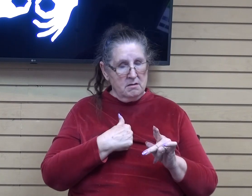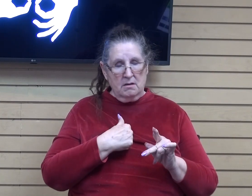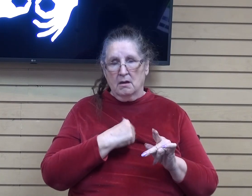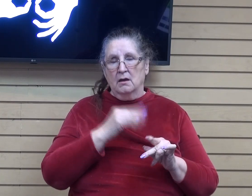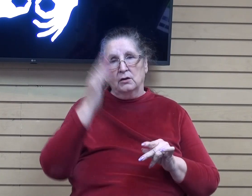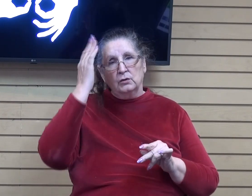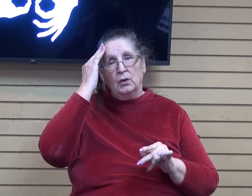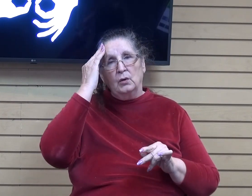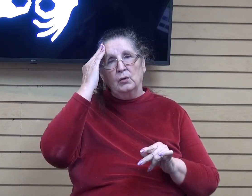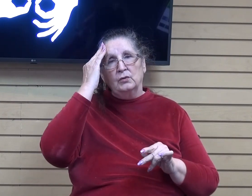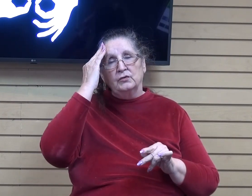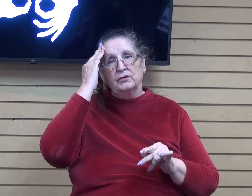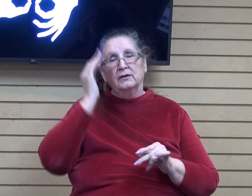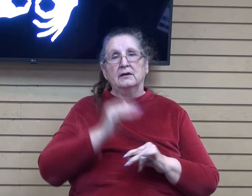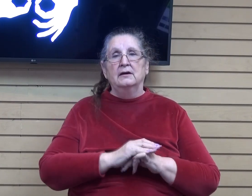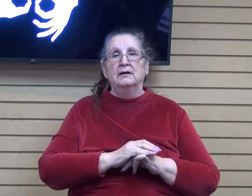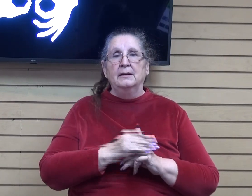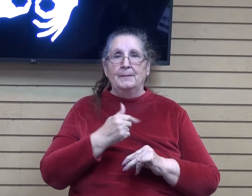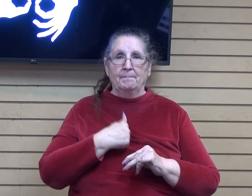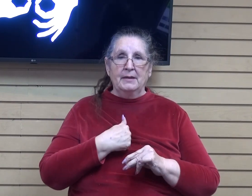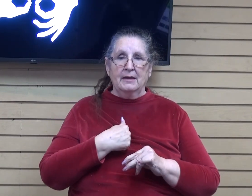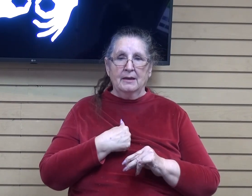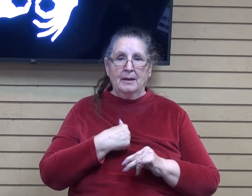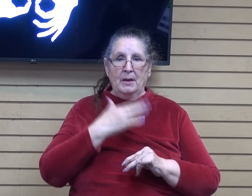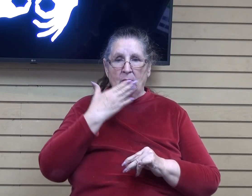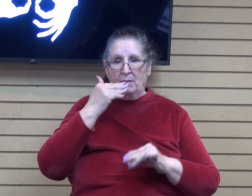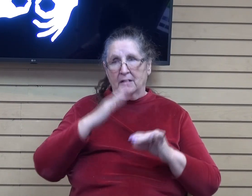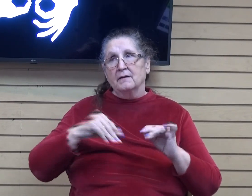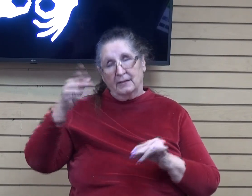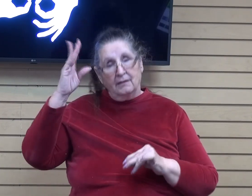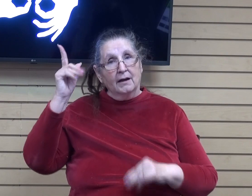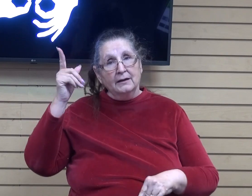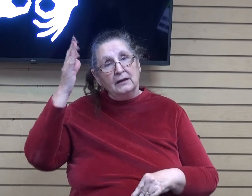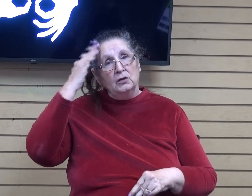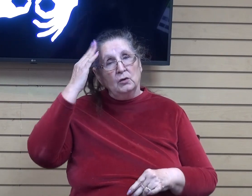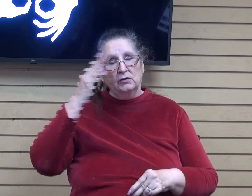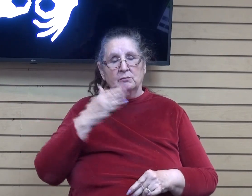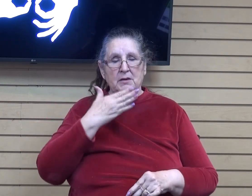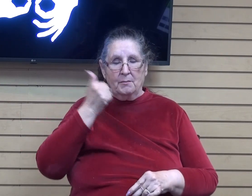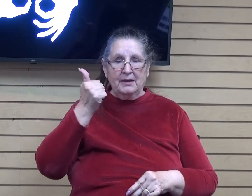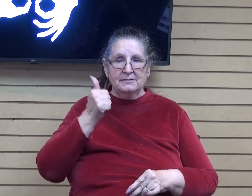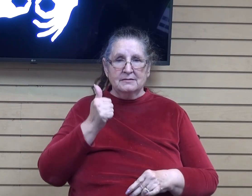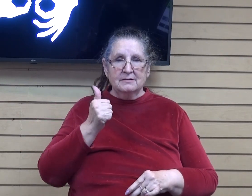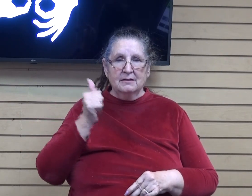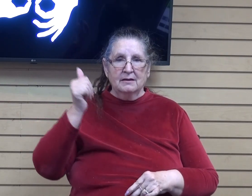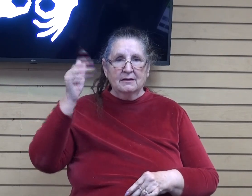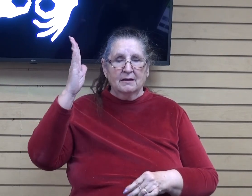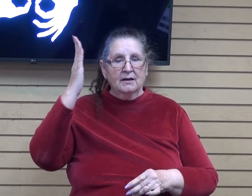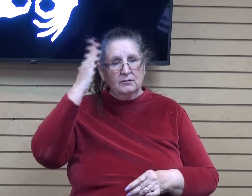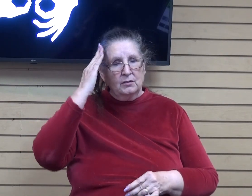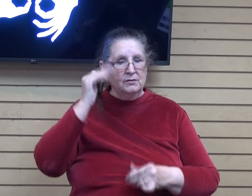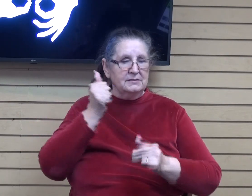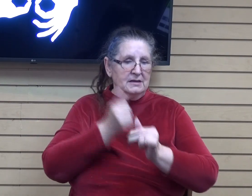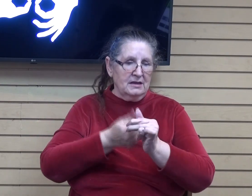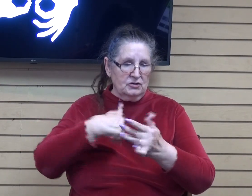me better than god does god knows all of us better than we know ourselves